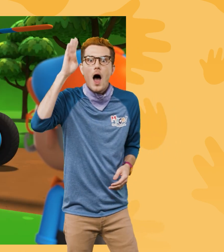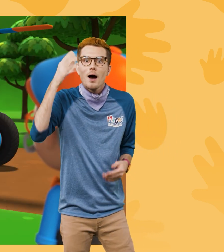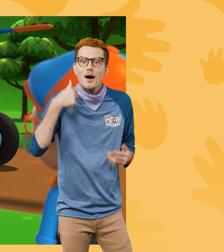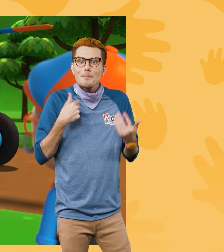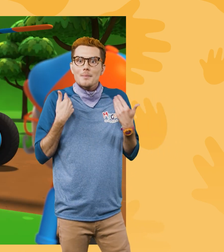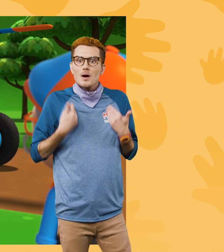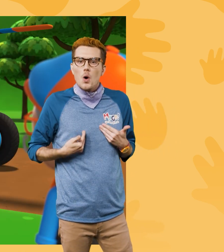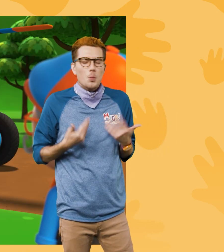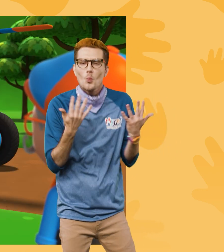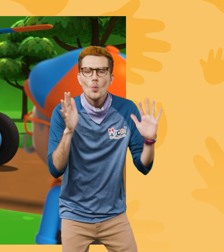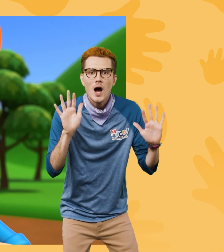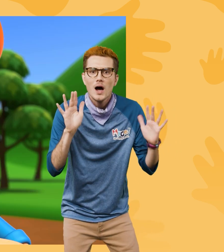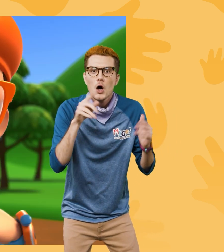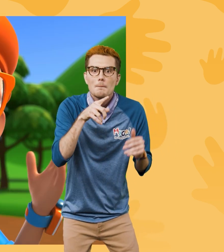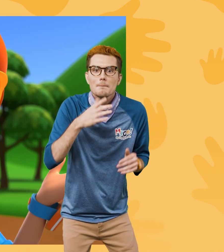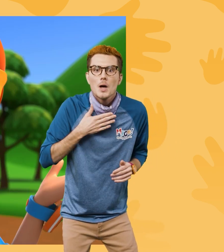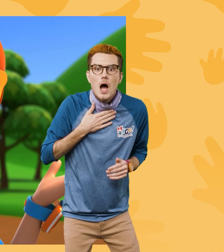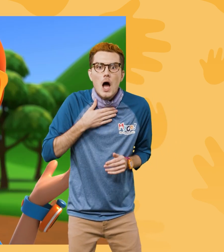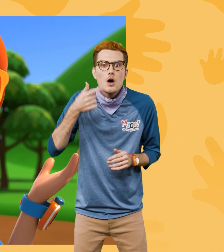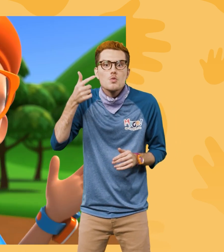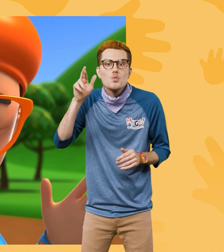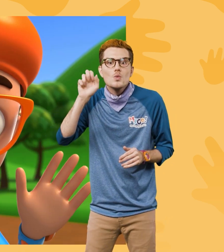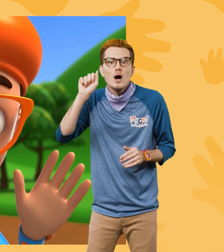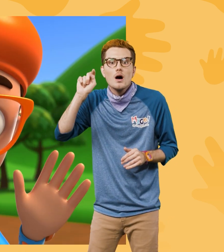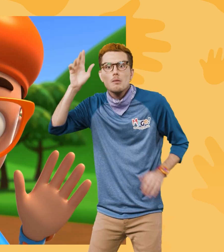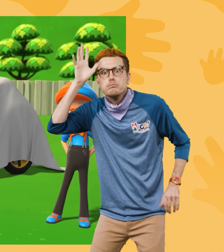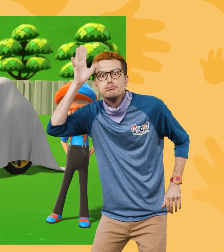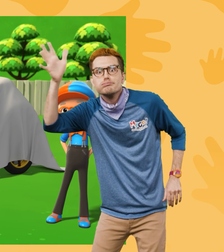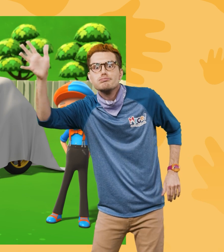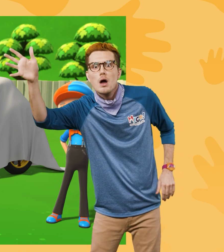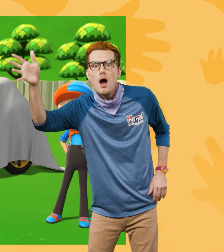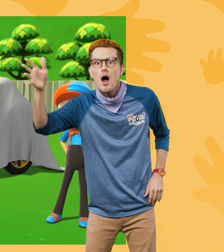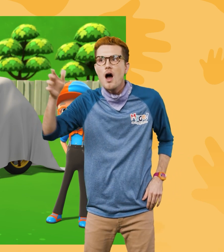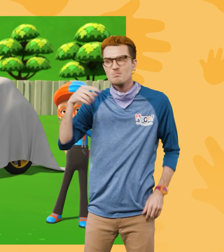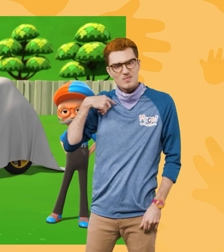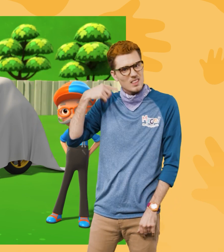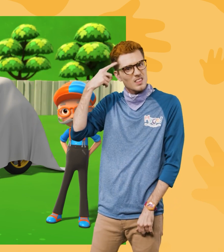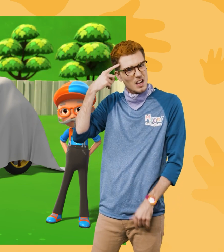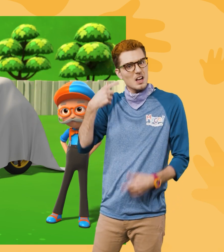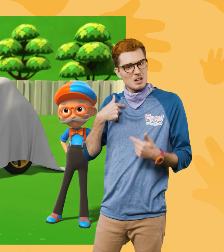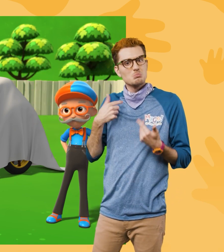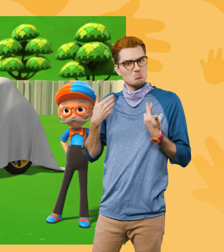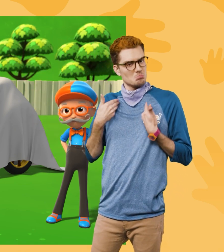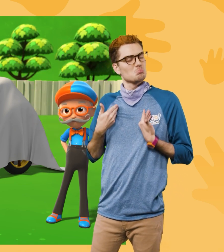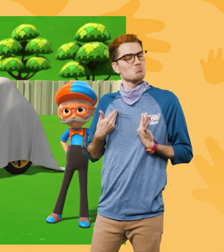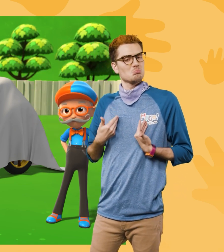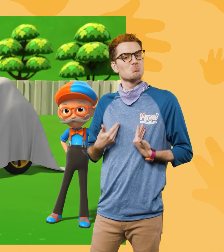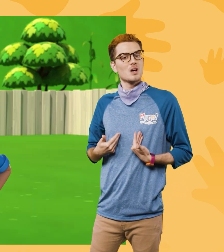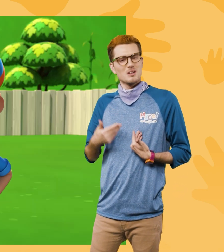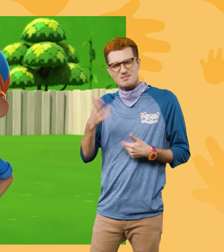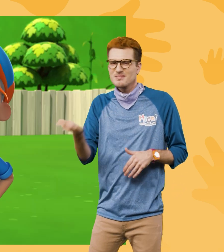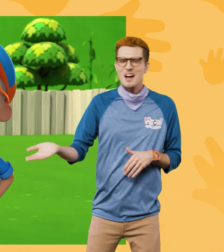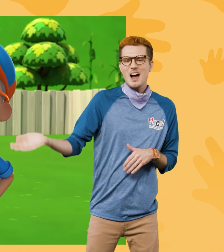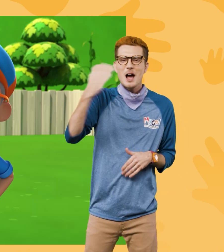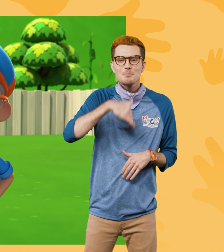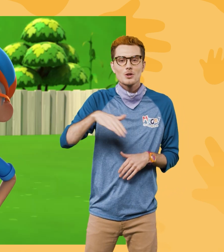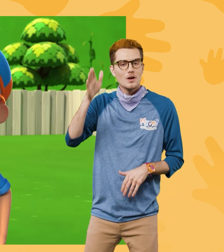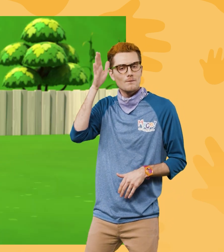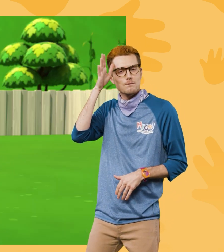it's me, Blippi! Wait, are you my great-grandpa? I think I am!